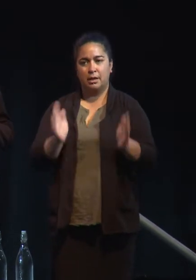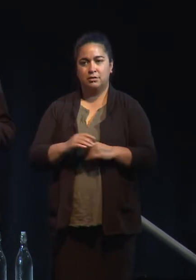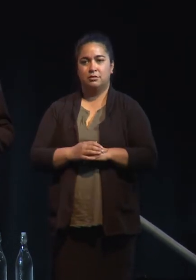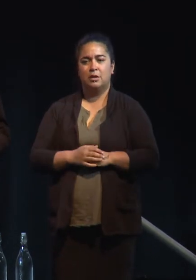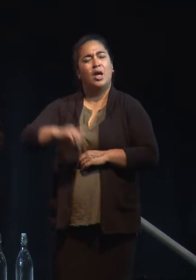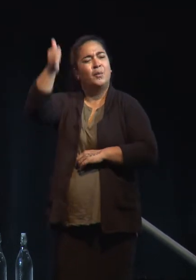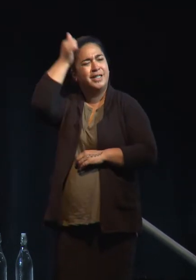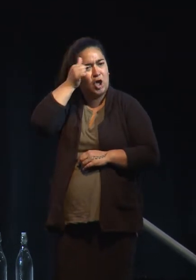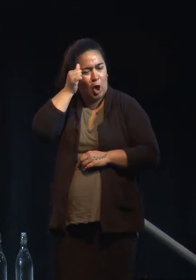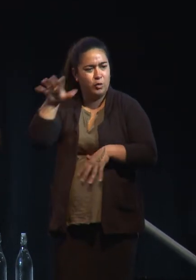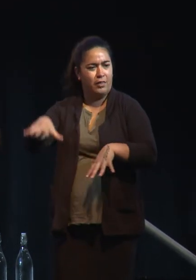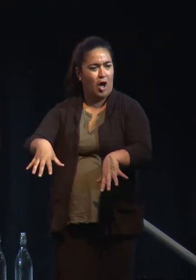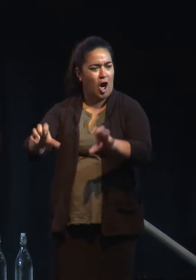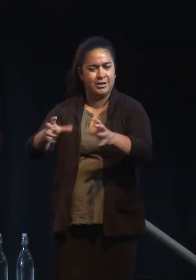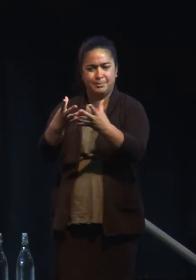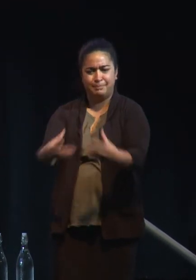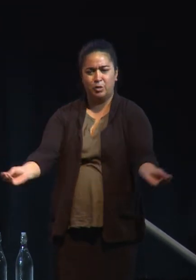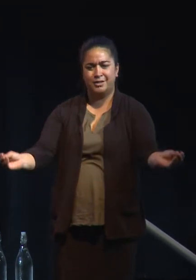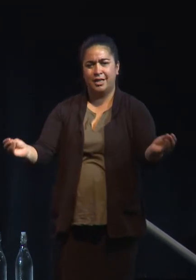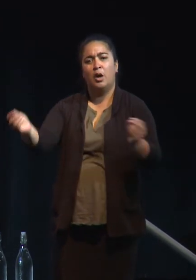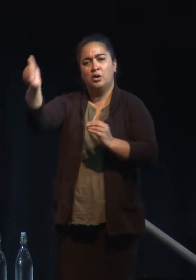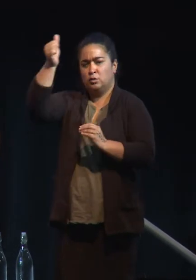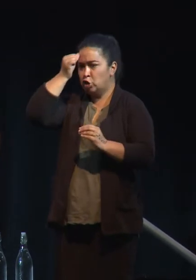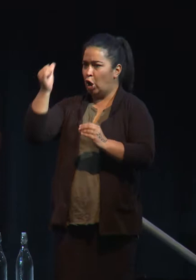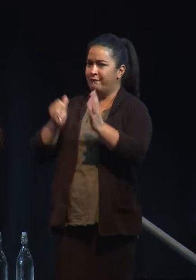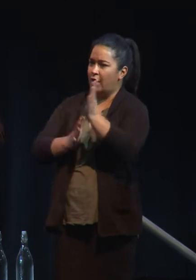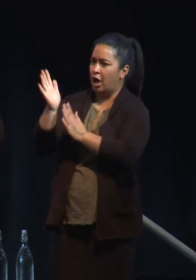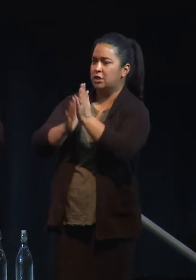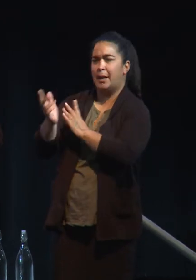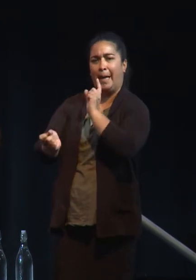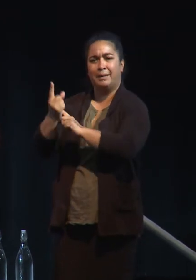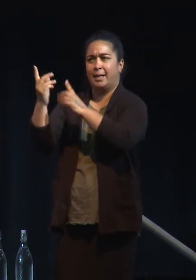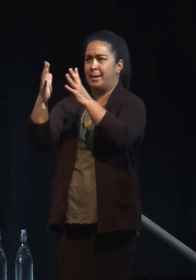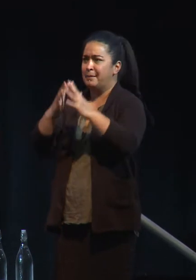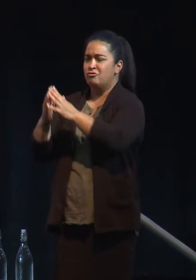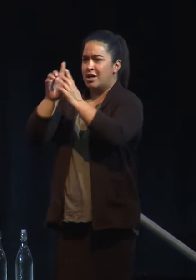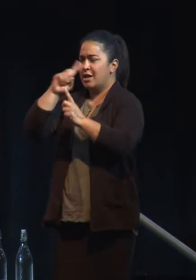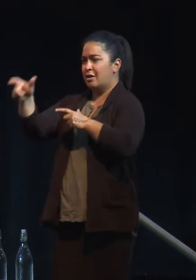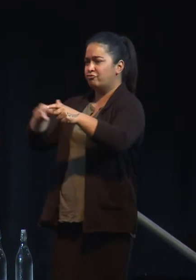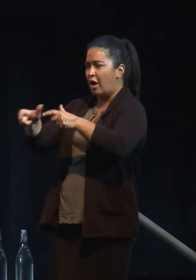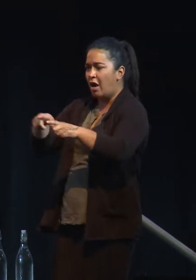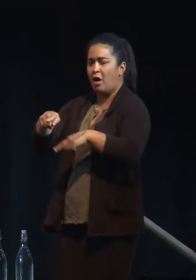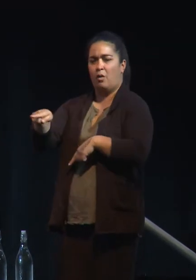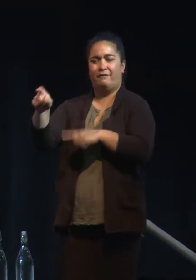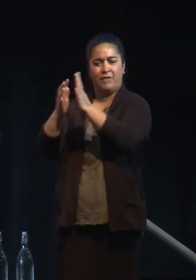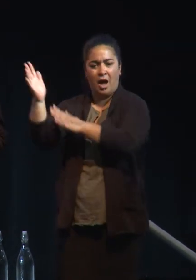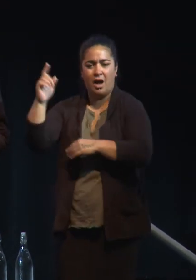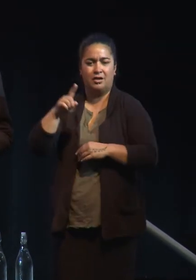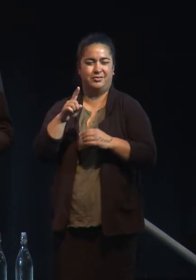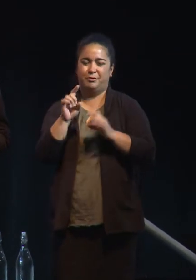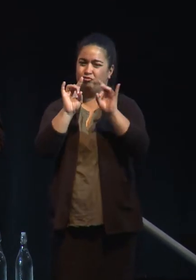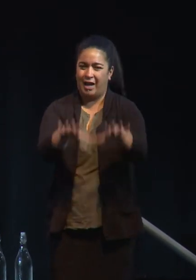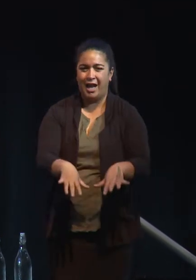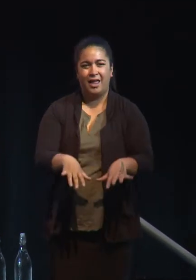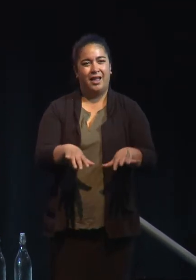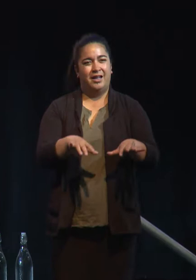melting and yes, the wildland fires are out of control in the United States and Australia and across Europe and so on and